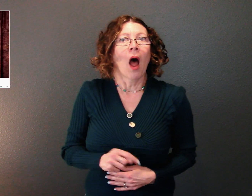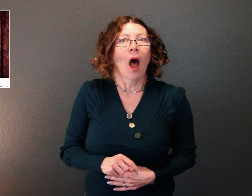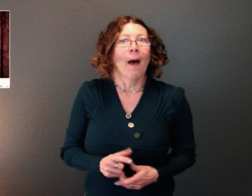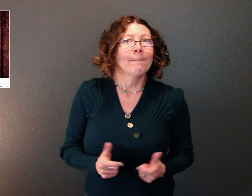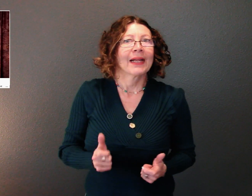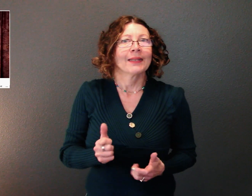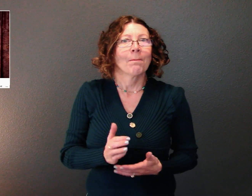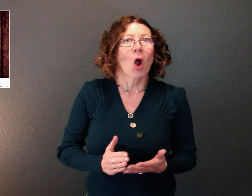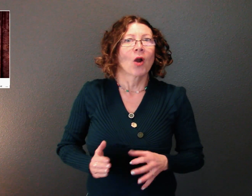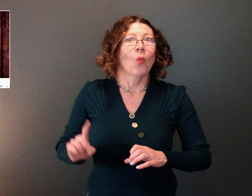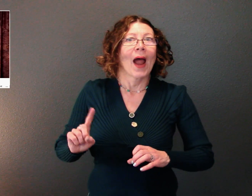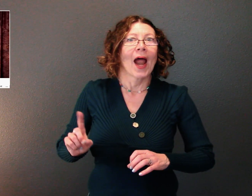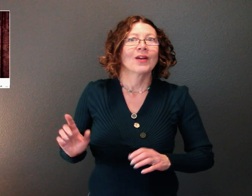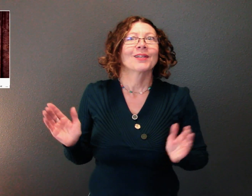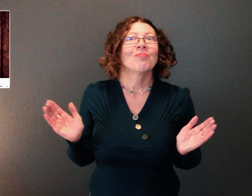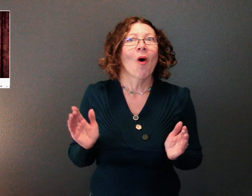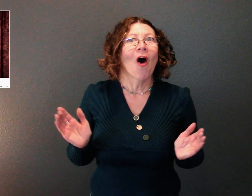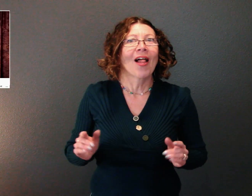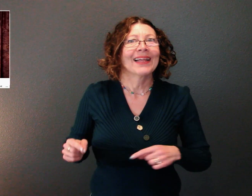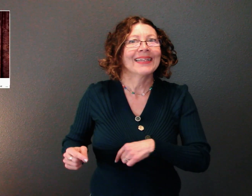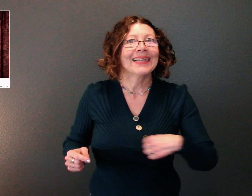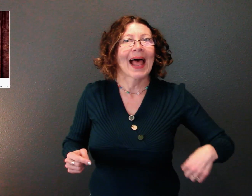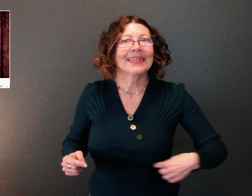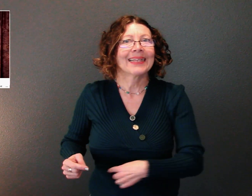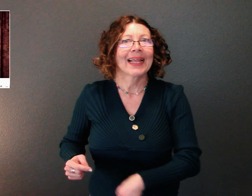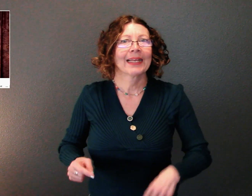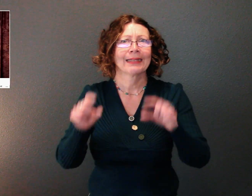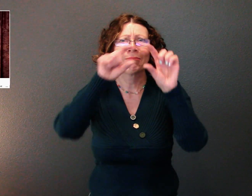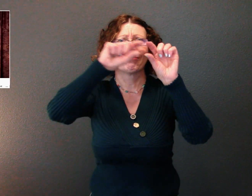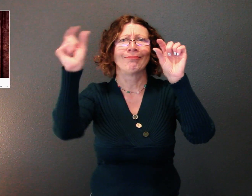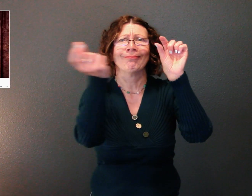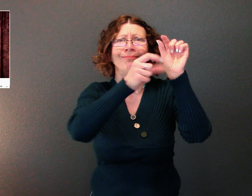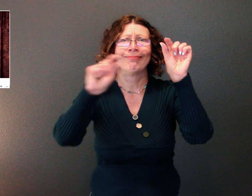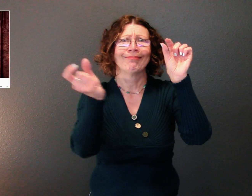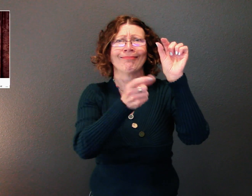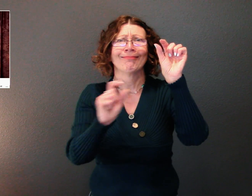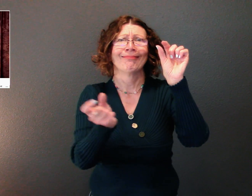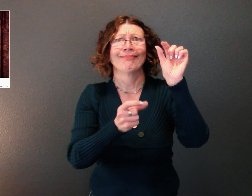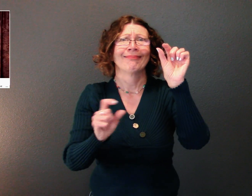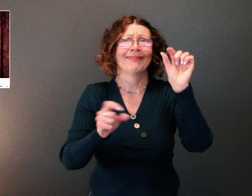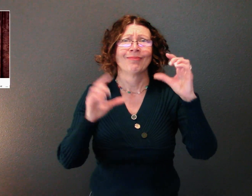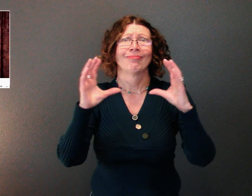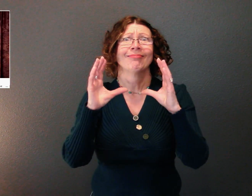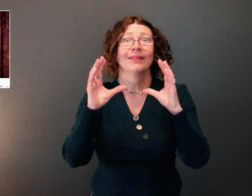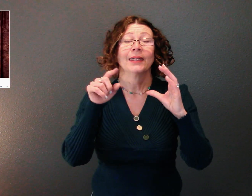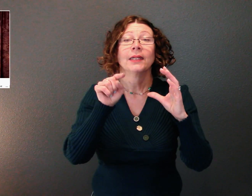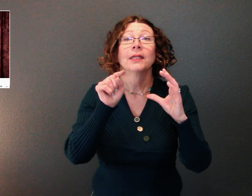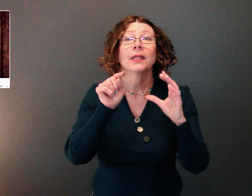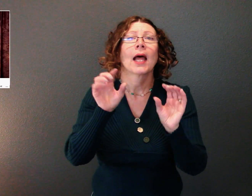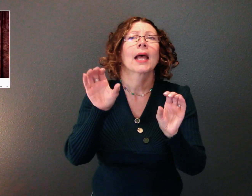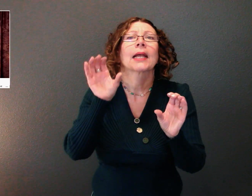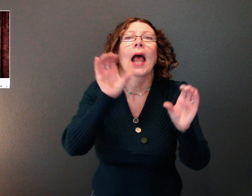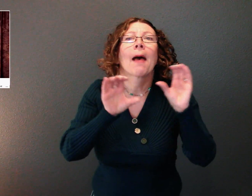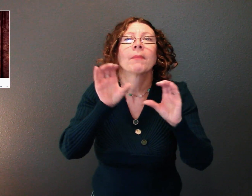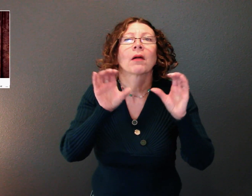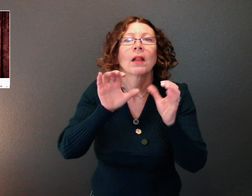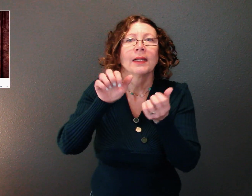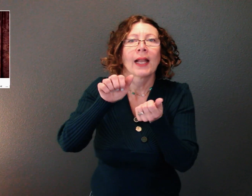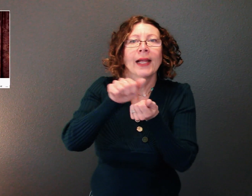your digestive system known as the small intestine. In the small intestine chemical digestion will be very fine-tuned.